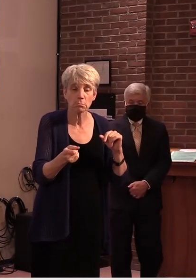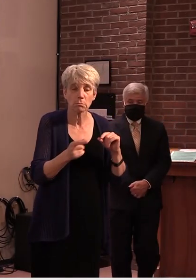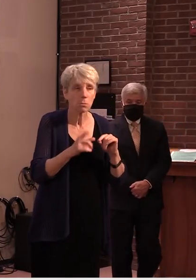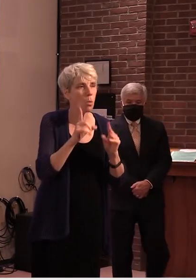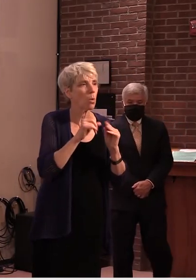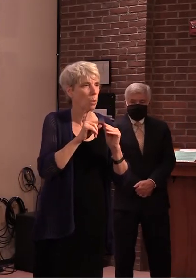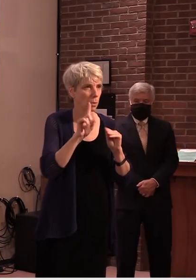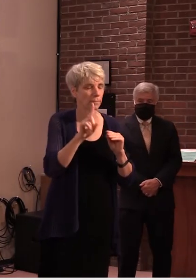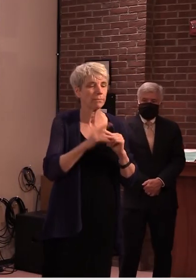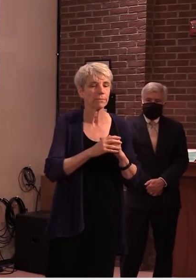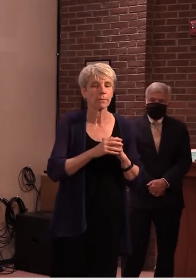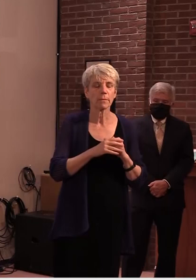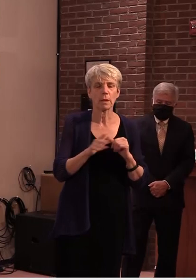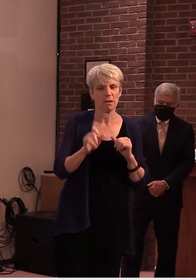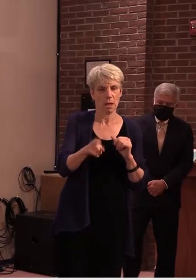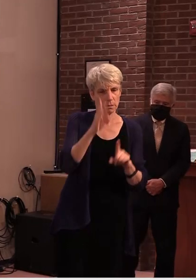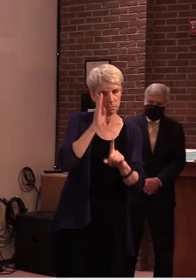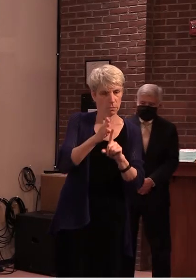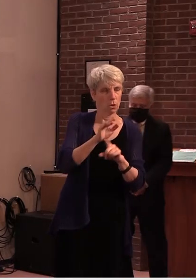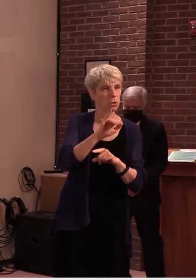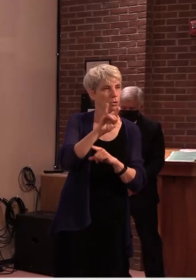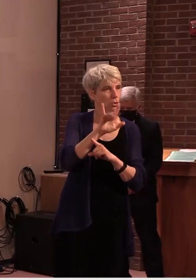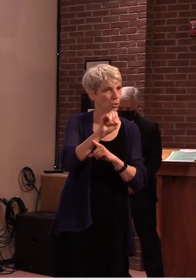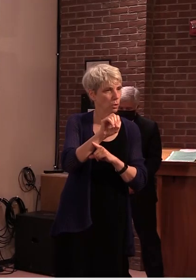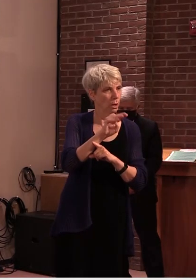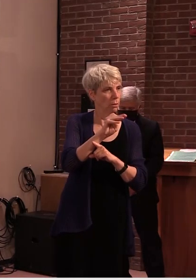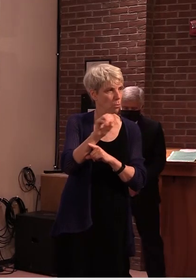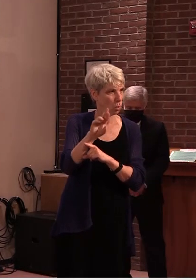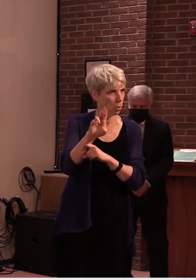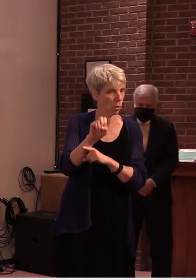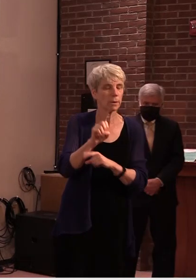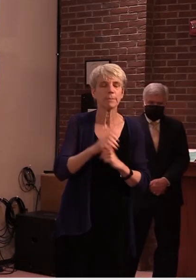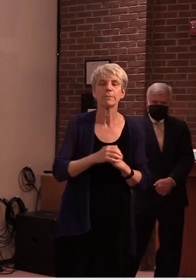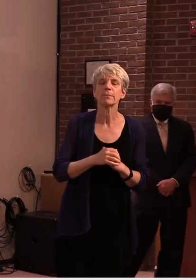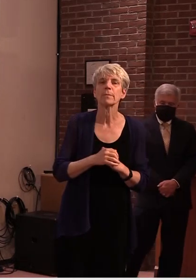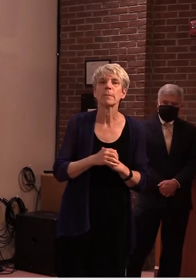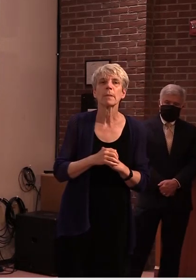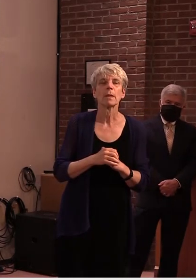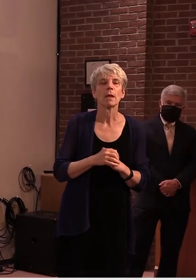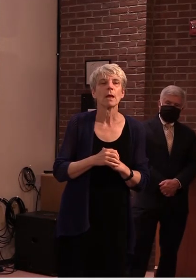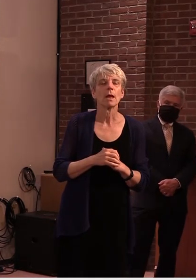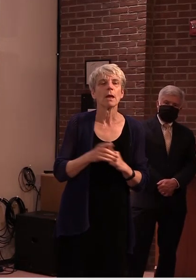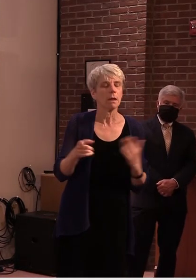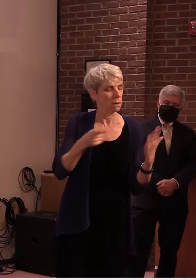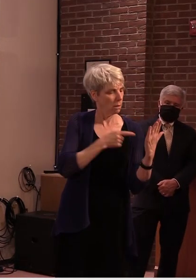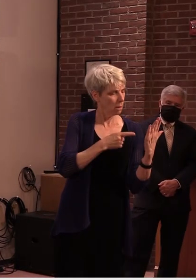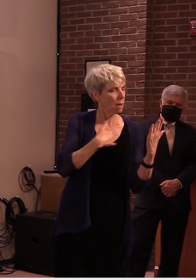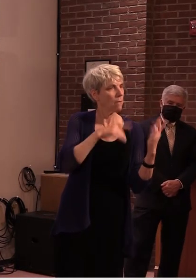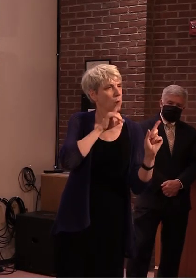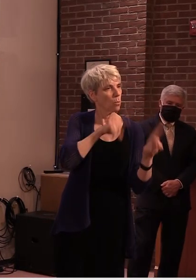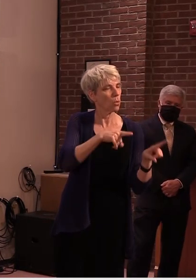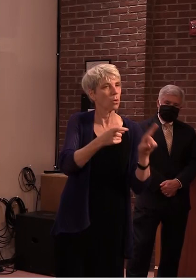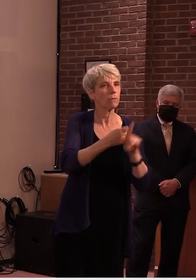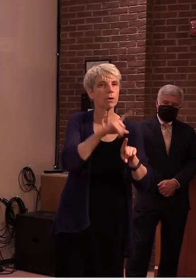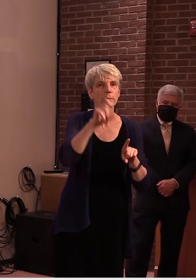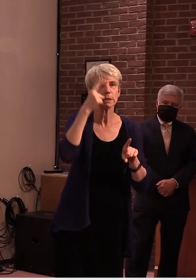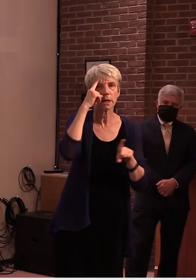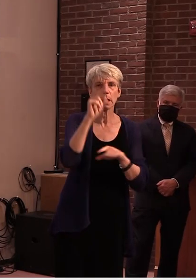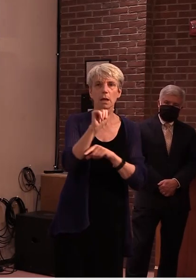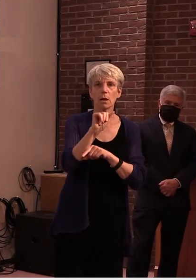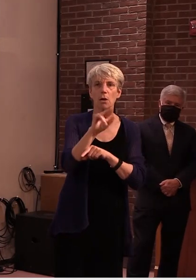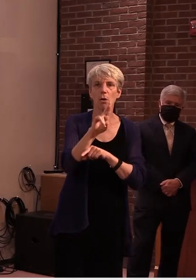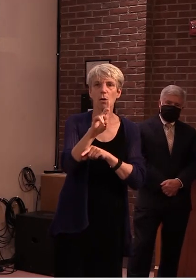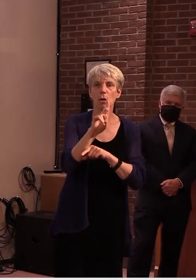um julie uh i've got the uh the uh report from the uh state auditor's office